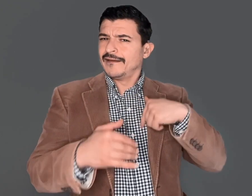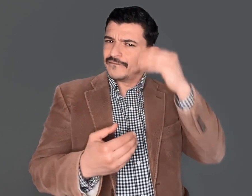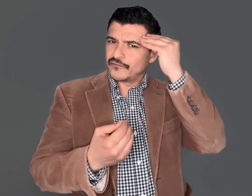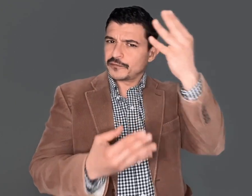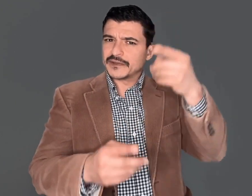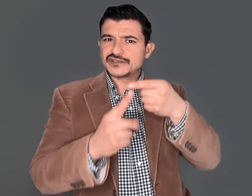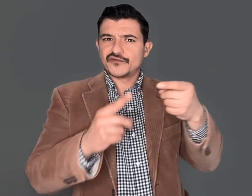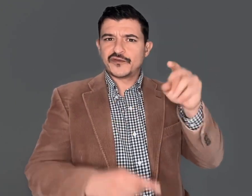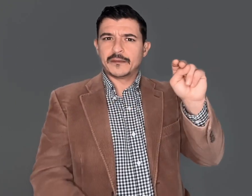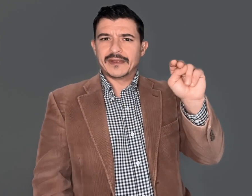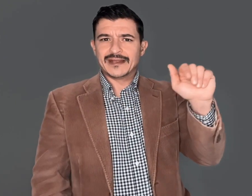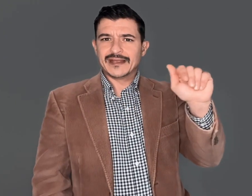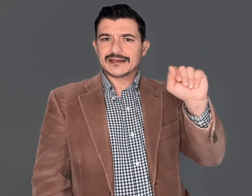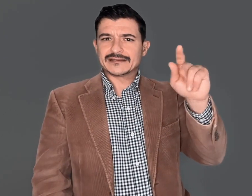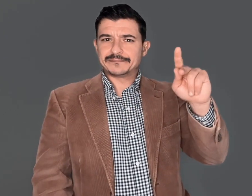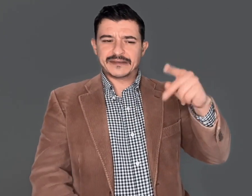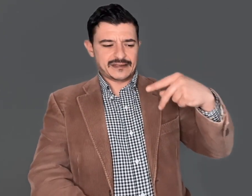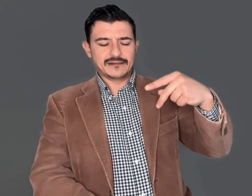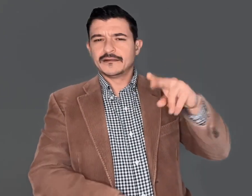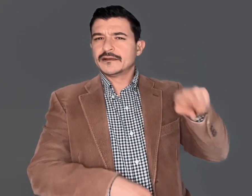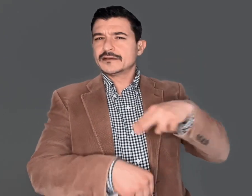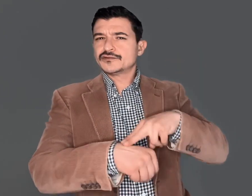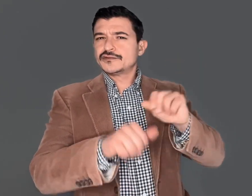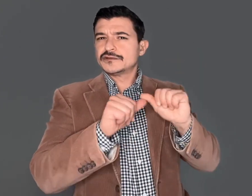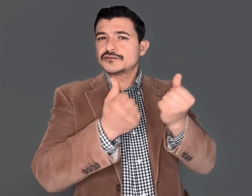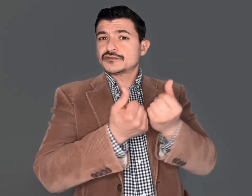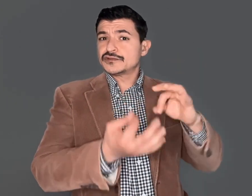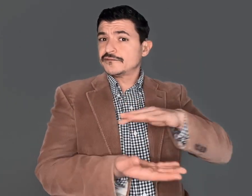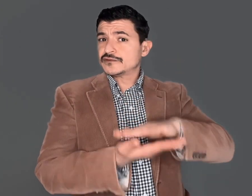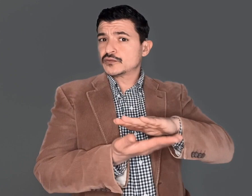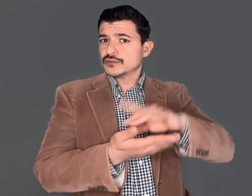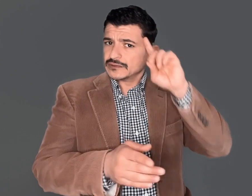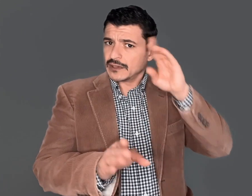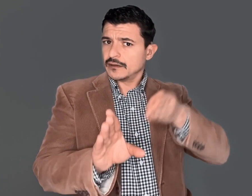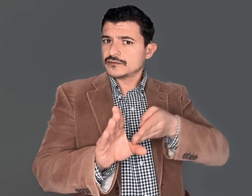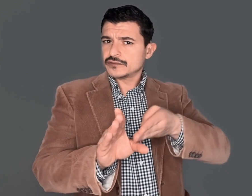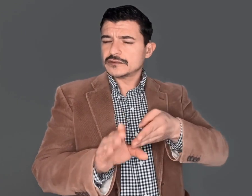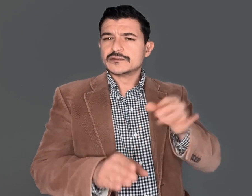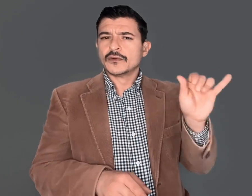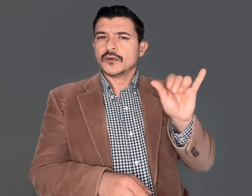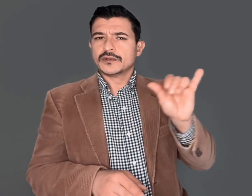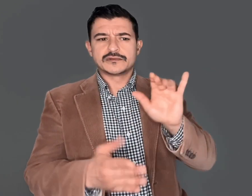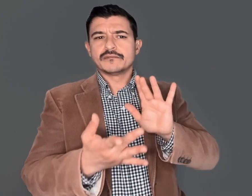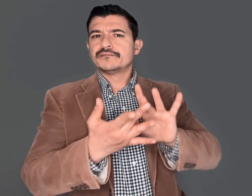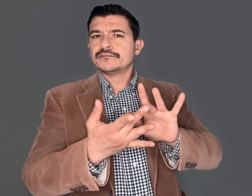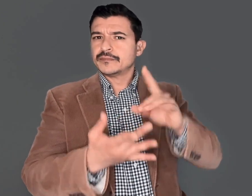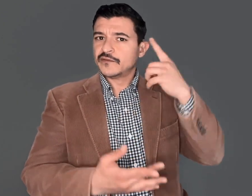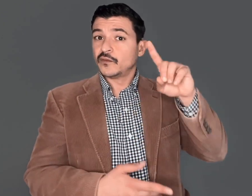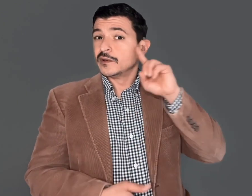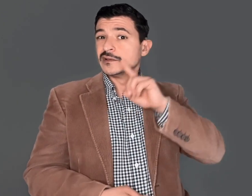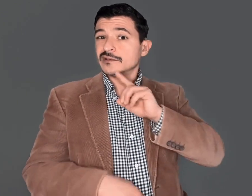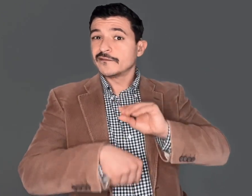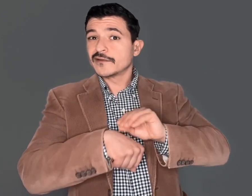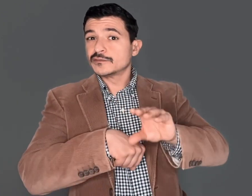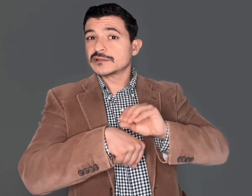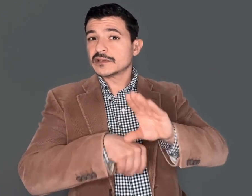please notice in the email we have a link to the NASP. Additionally, there's other